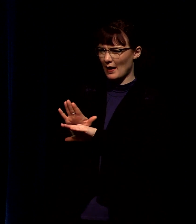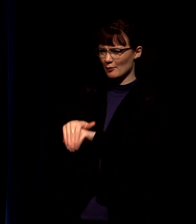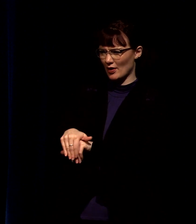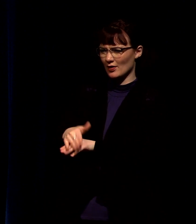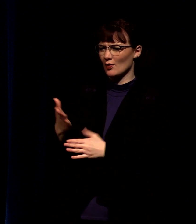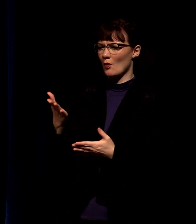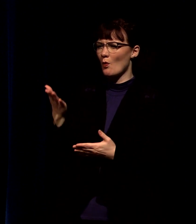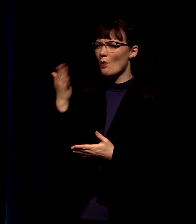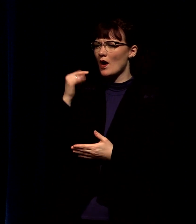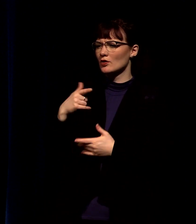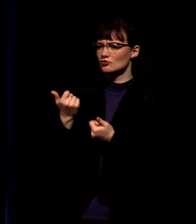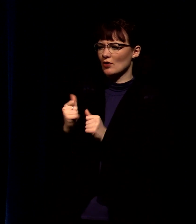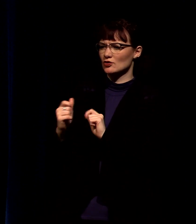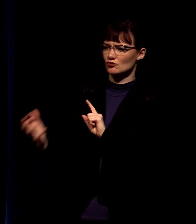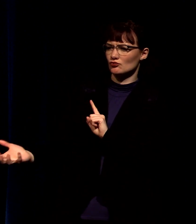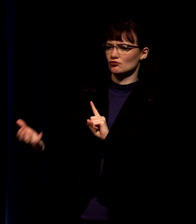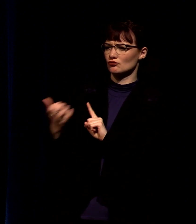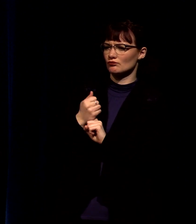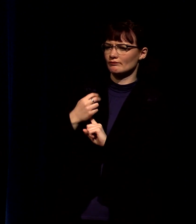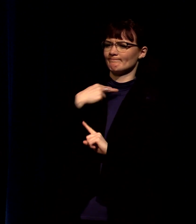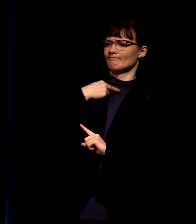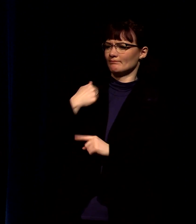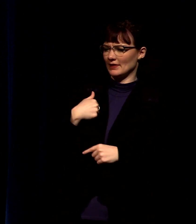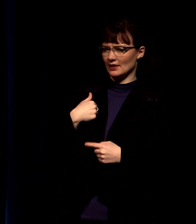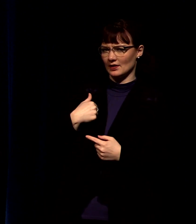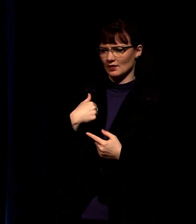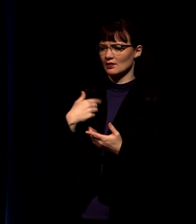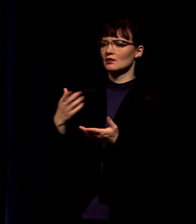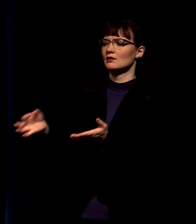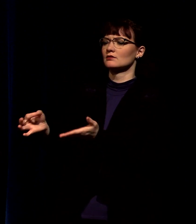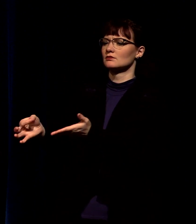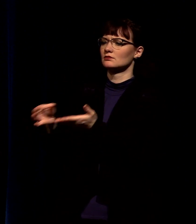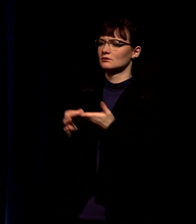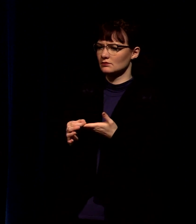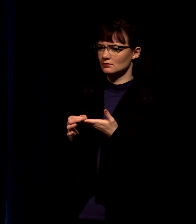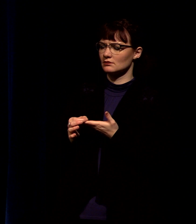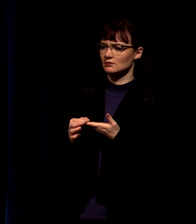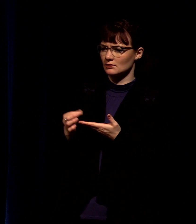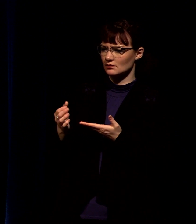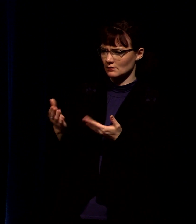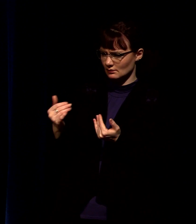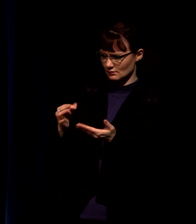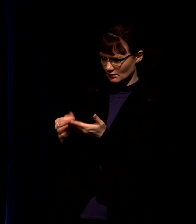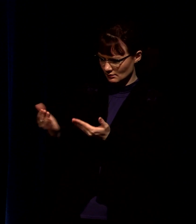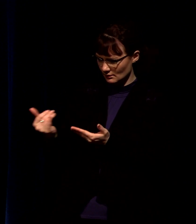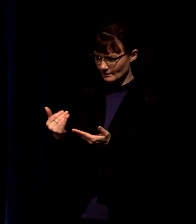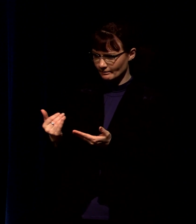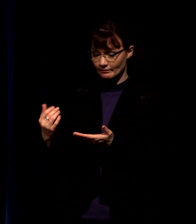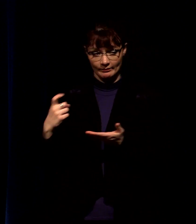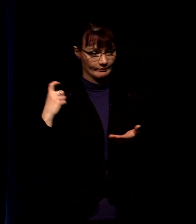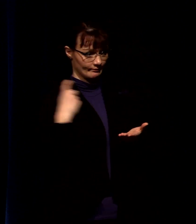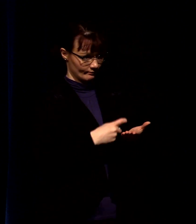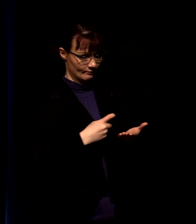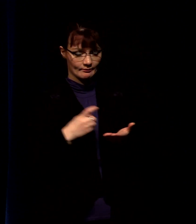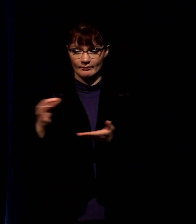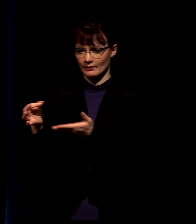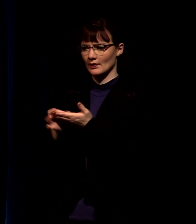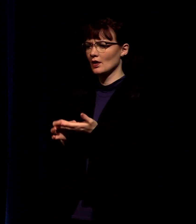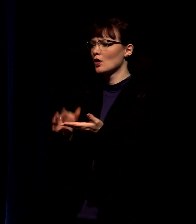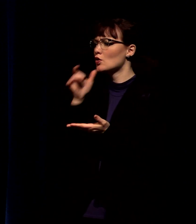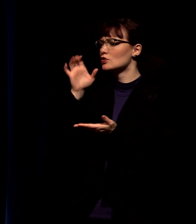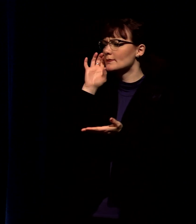me the coin used for the tax when they handed him a roman coin he asked whose picture and title are stamped on it